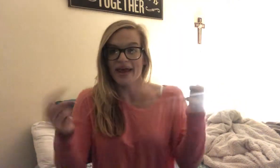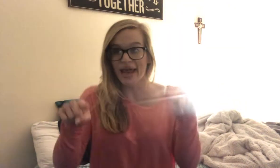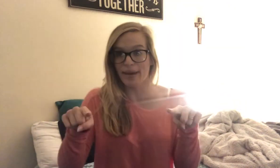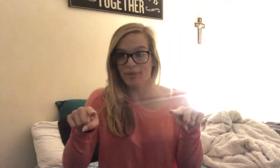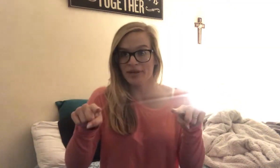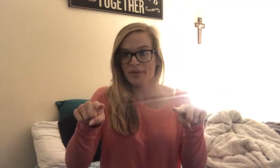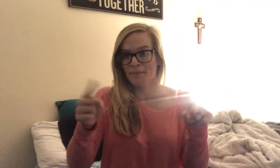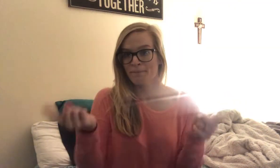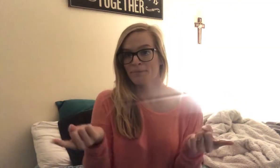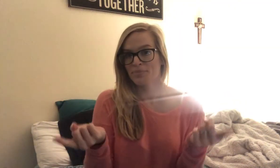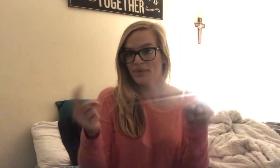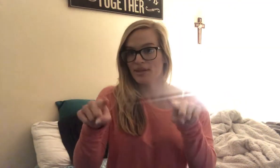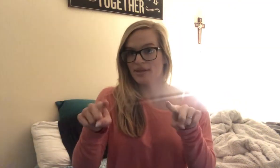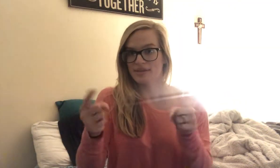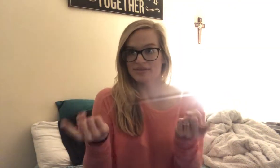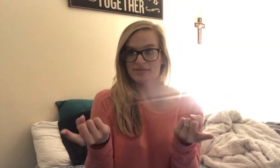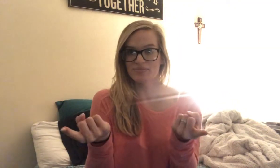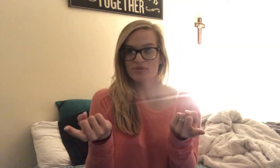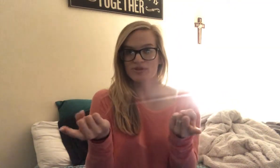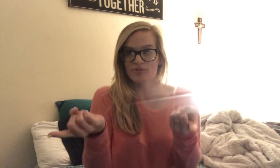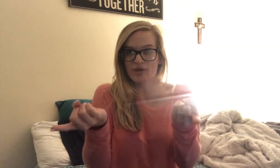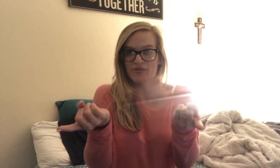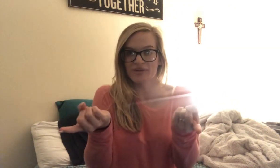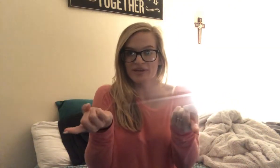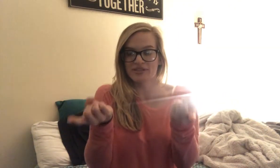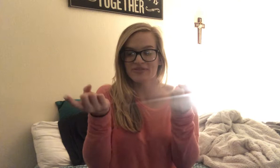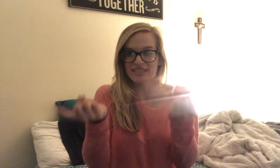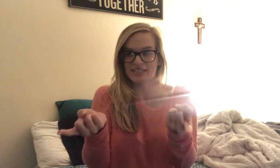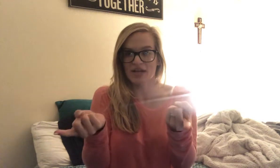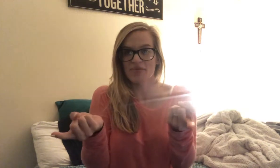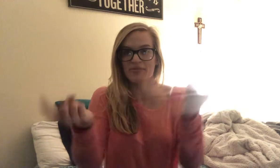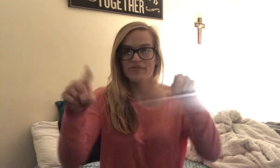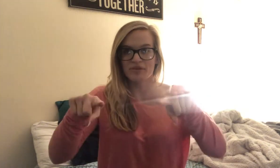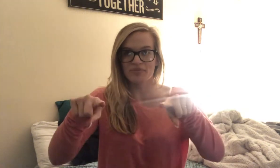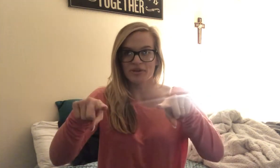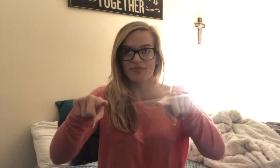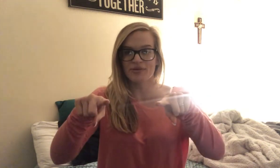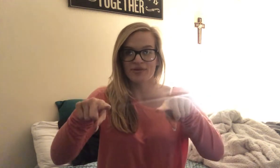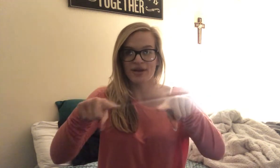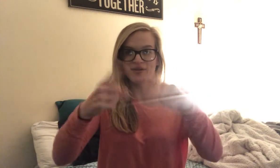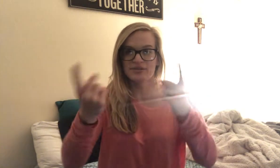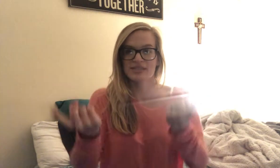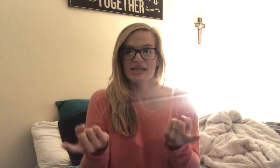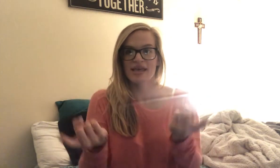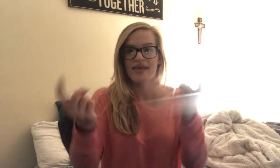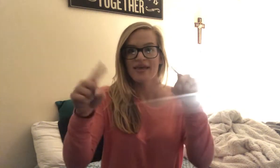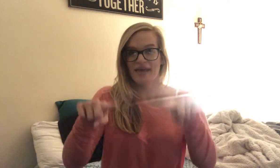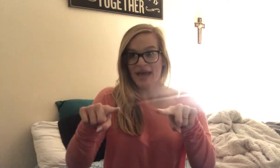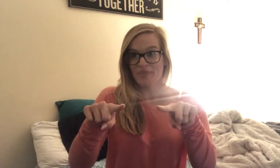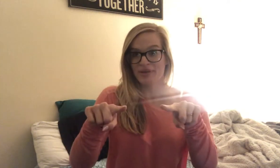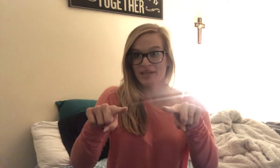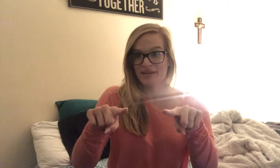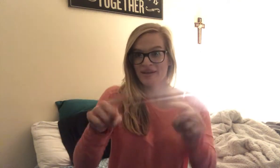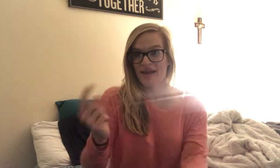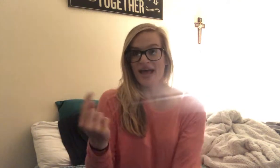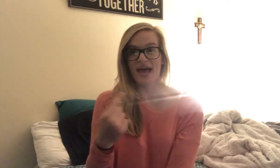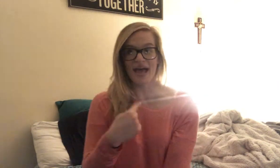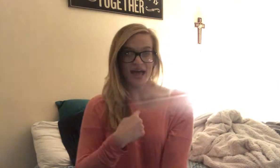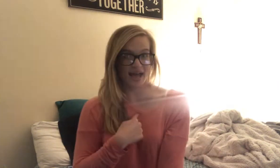happen. Two pointer fingers facing up. Flip them around. Happen. Then,